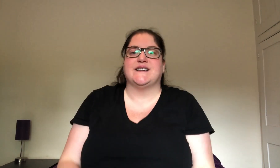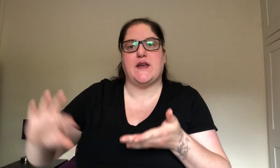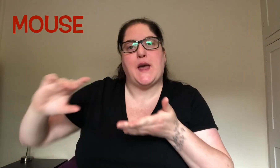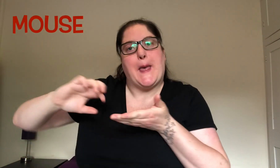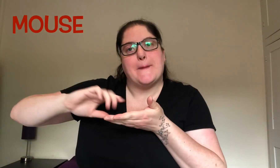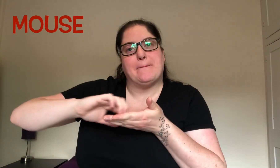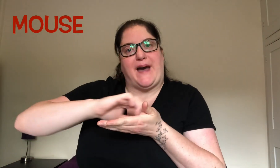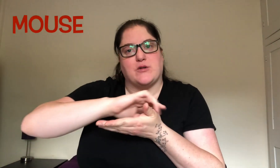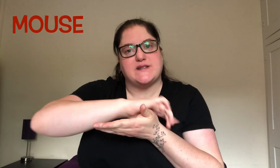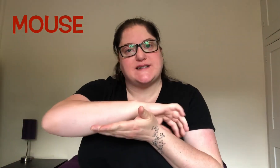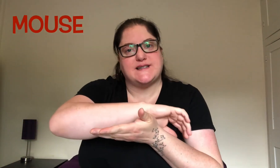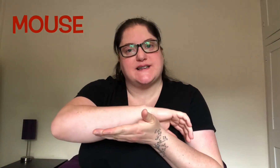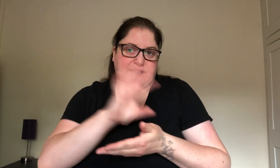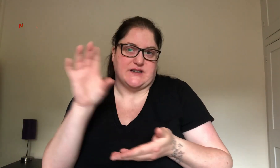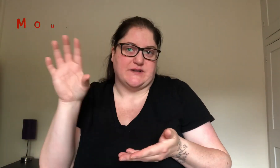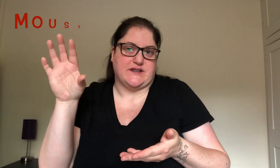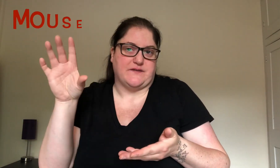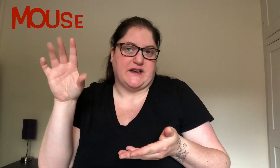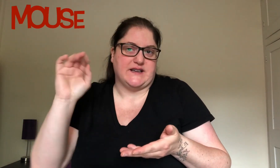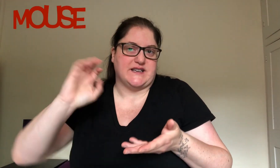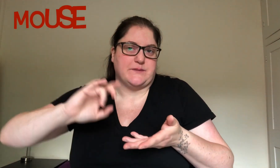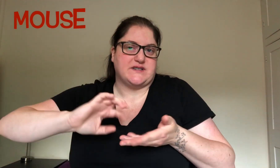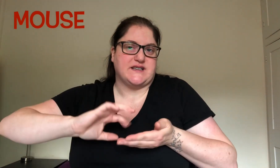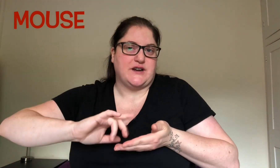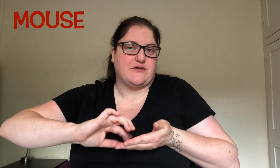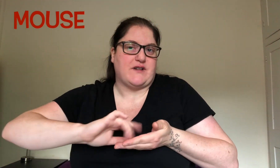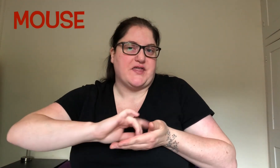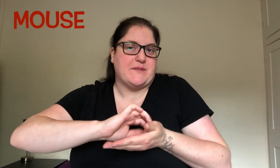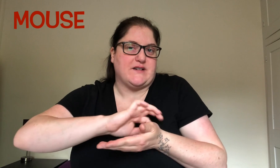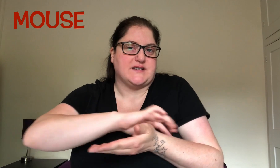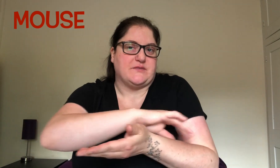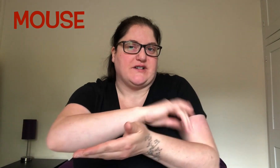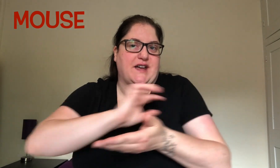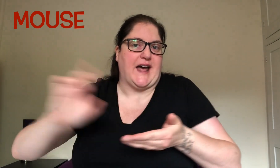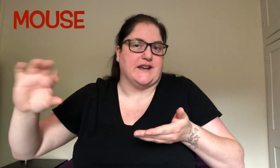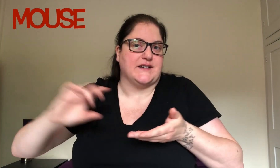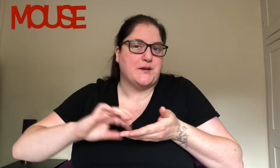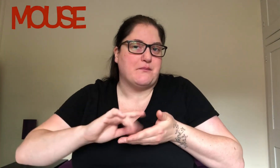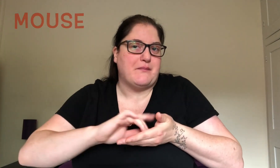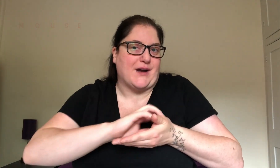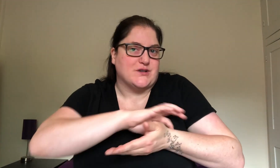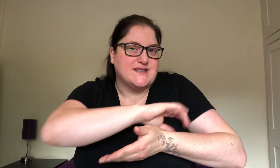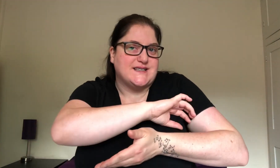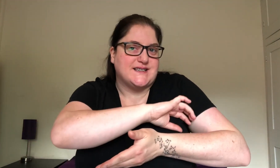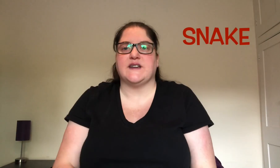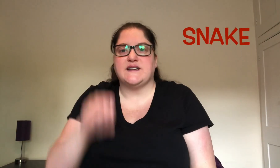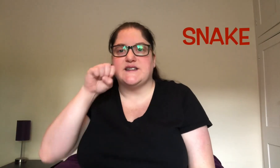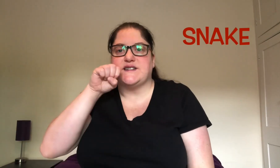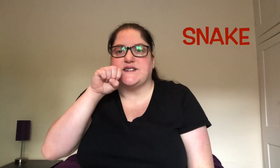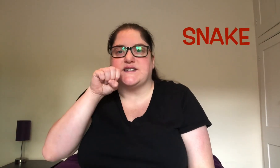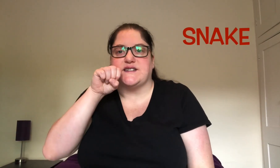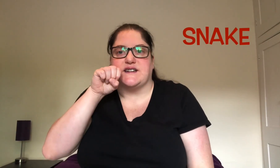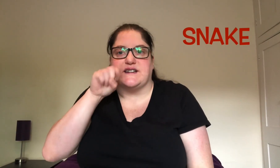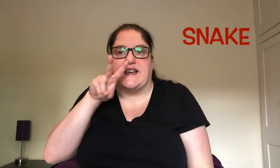Rabbit. Mouse. So with your fingertips run the mouse up your other hand. Mouse. Snake.